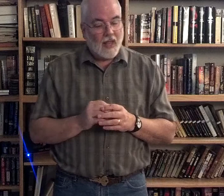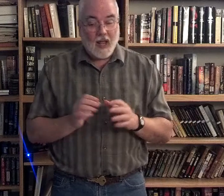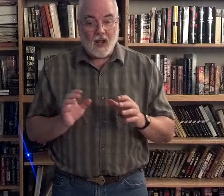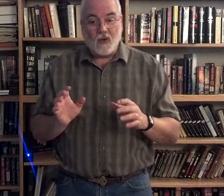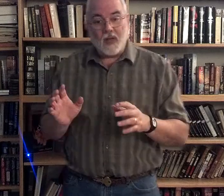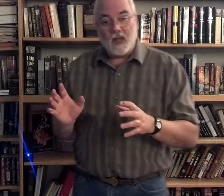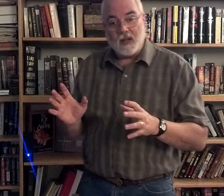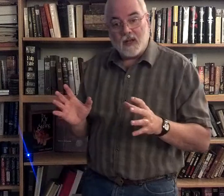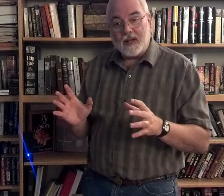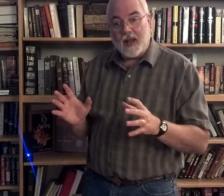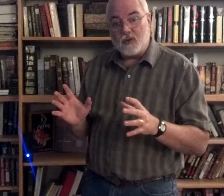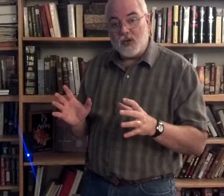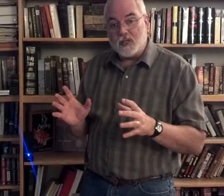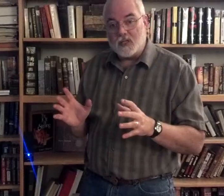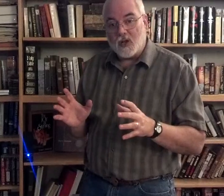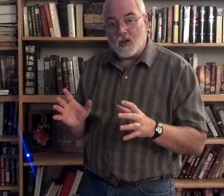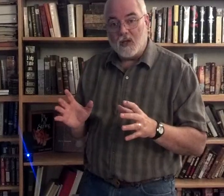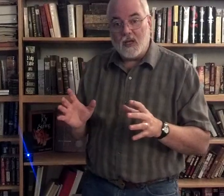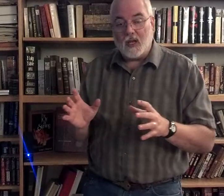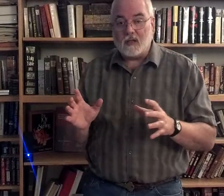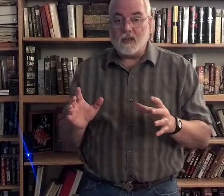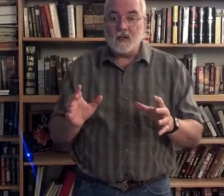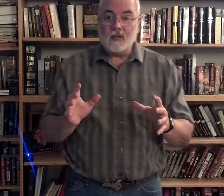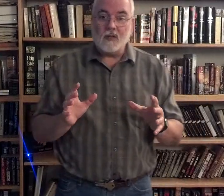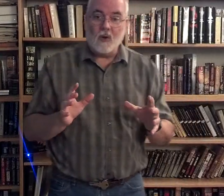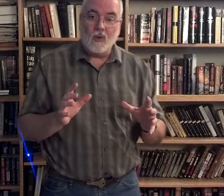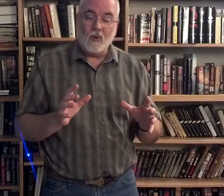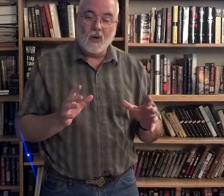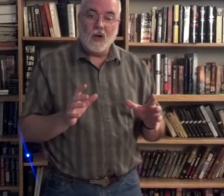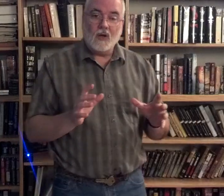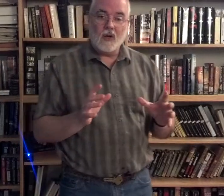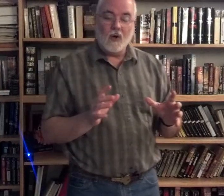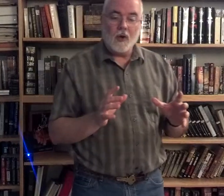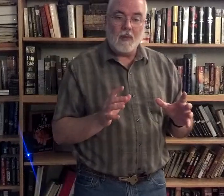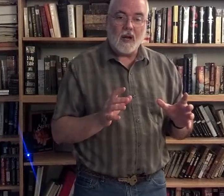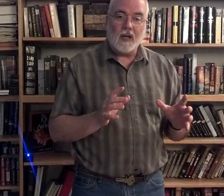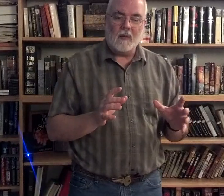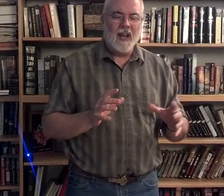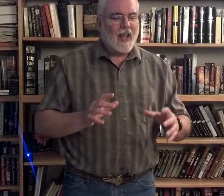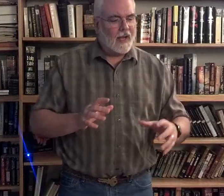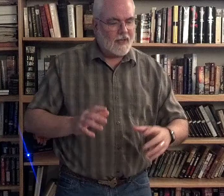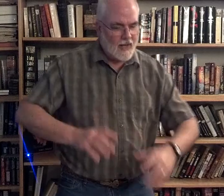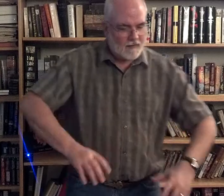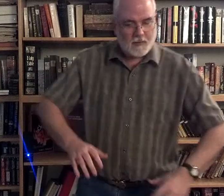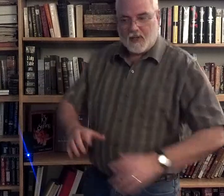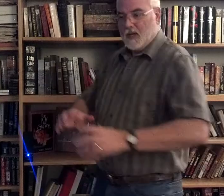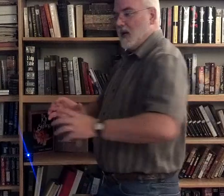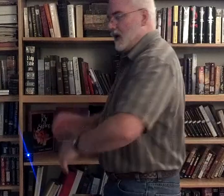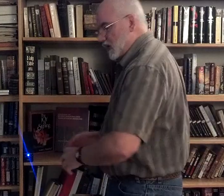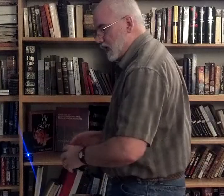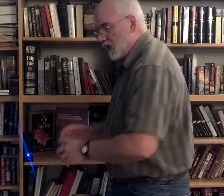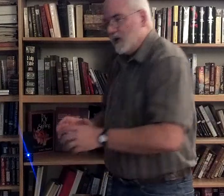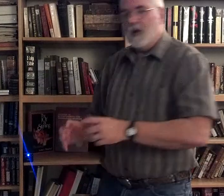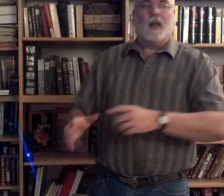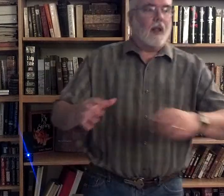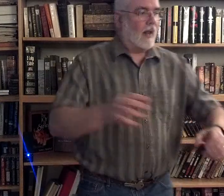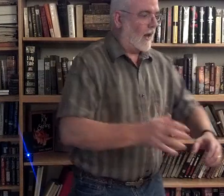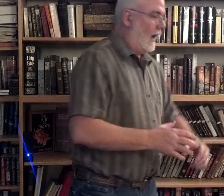Okay? Now, Jesus is talking again, so, turn your body a little bit. It doesn't have to be turn and